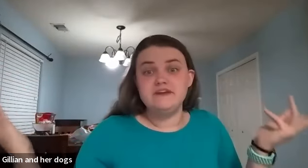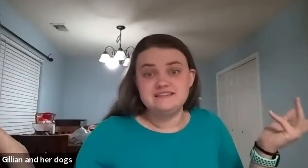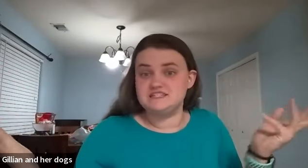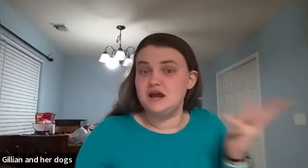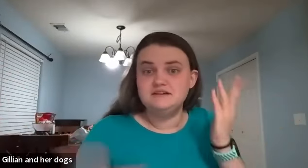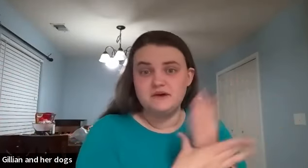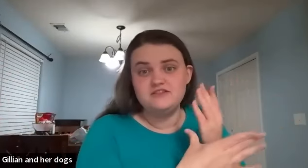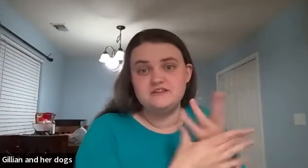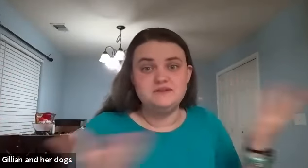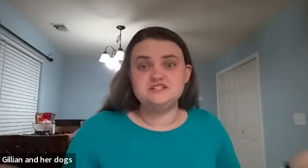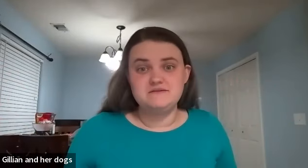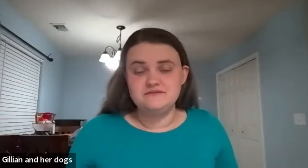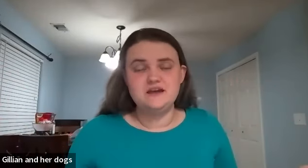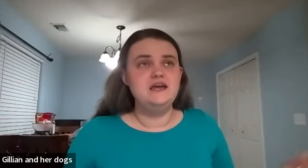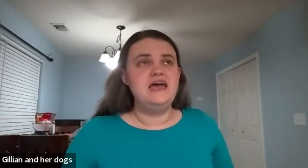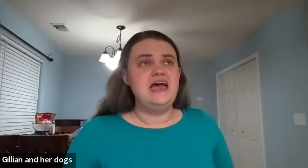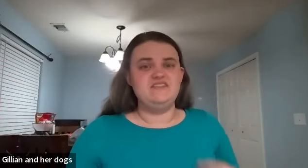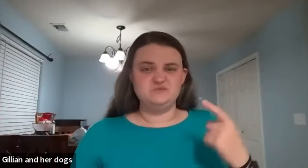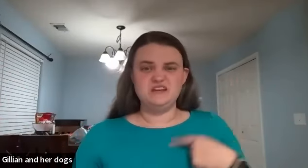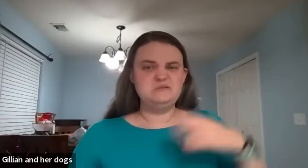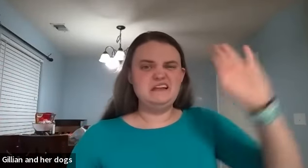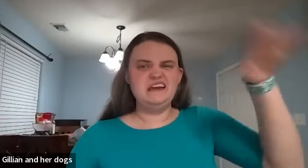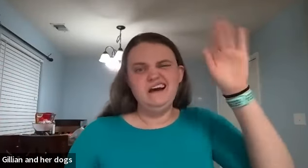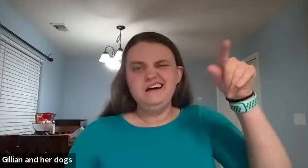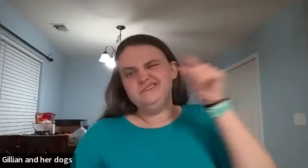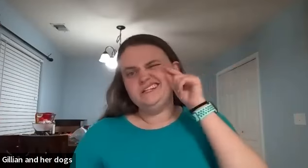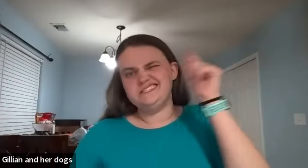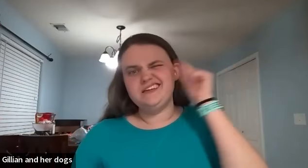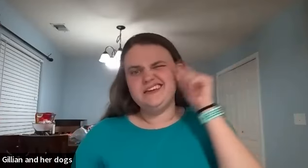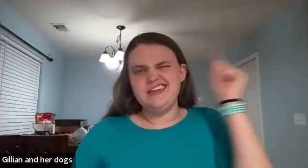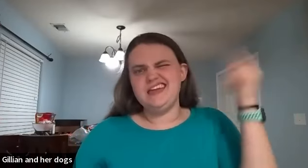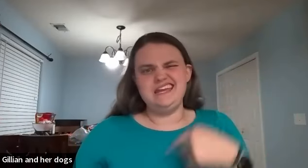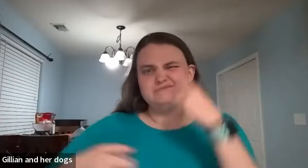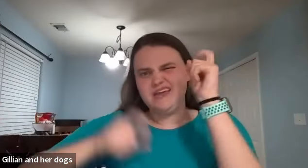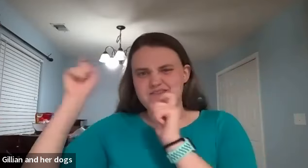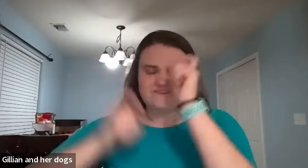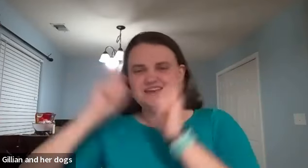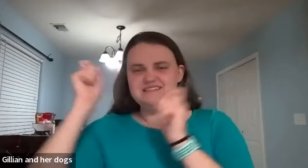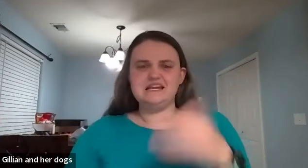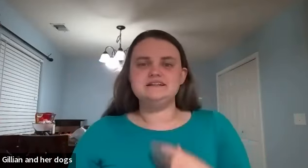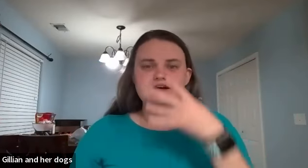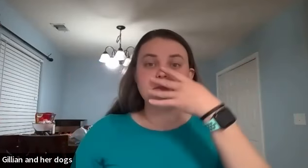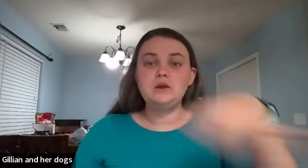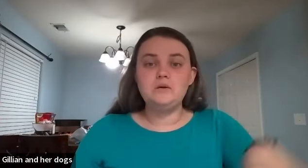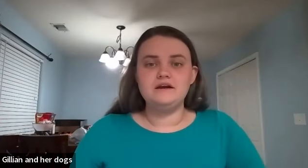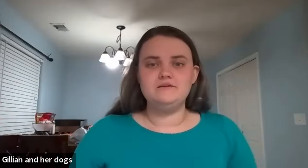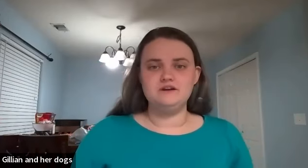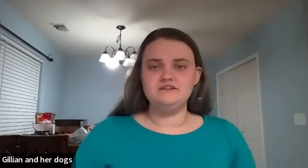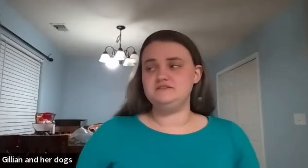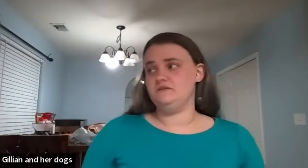faces not to bother them they're just having fun and this one can be like oh this is just making faces and i'll tell them ignore it and what do they do